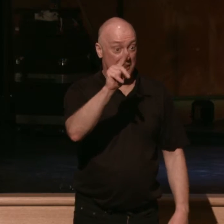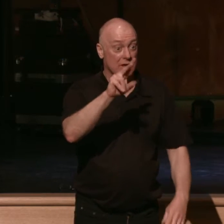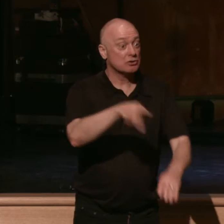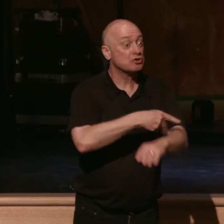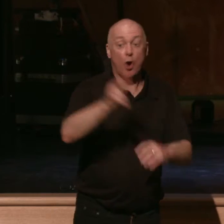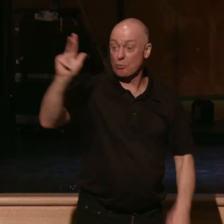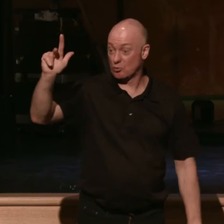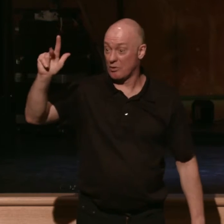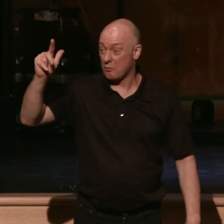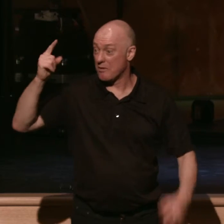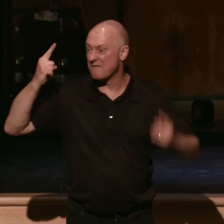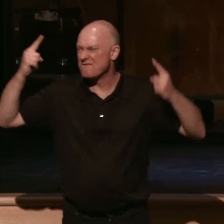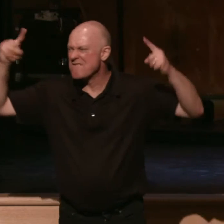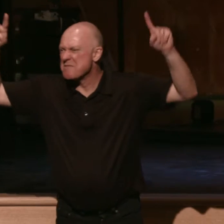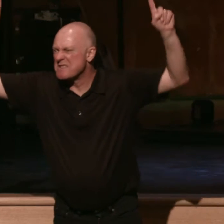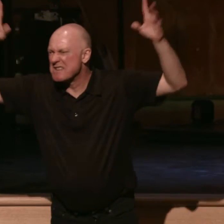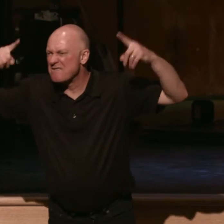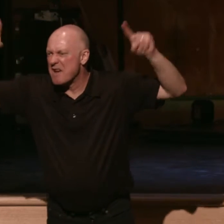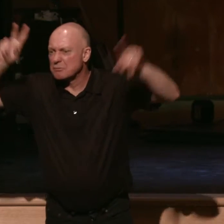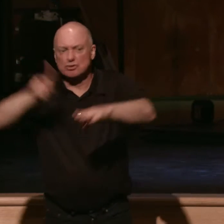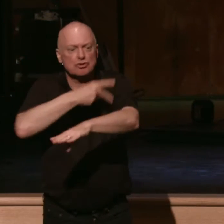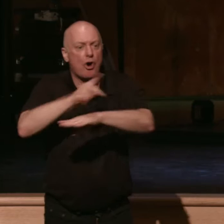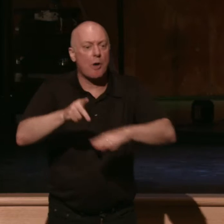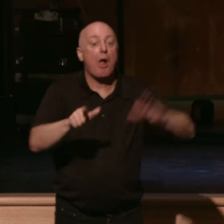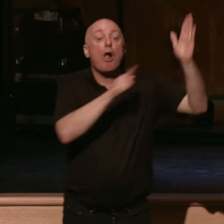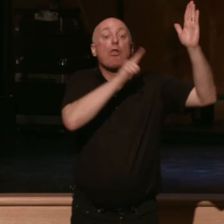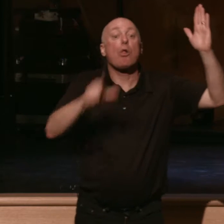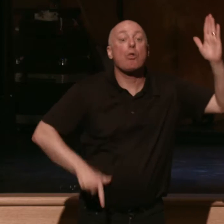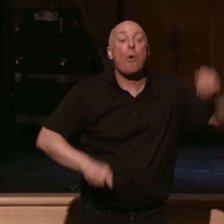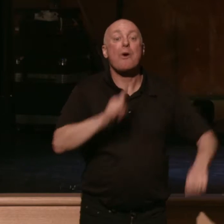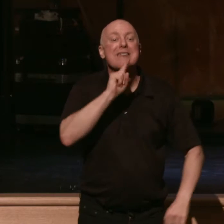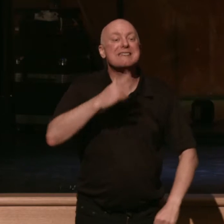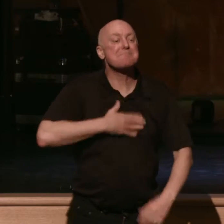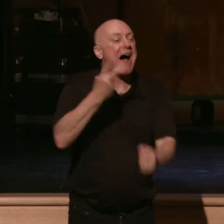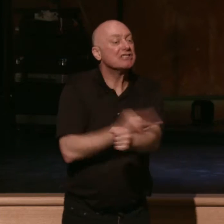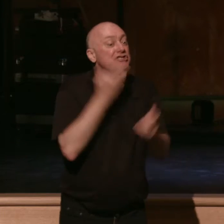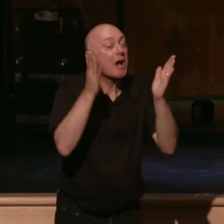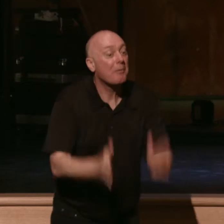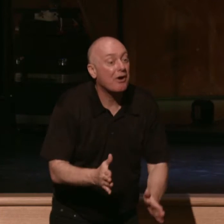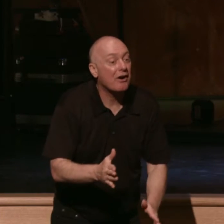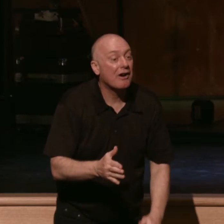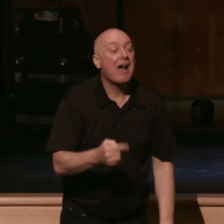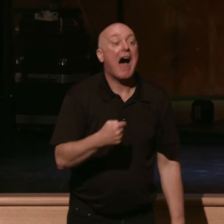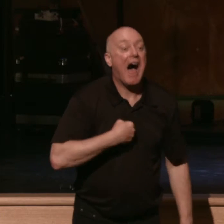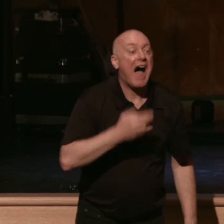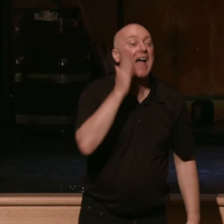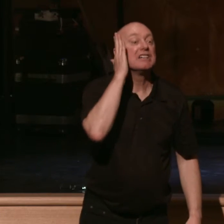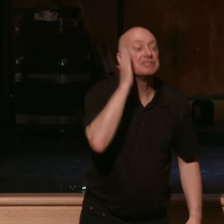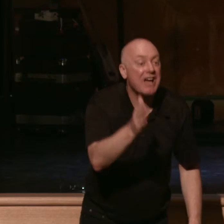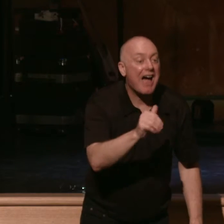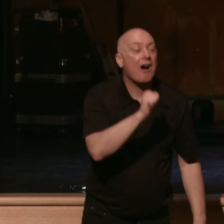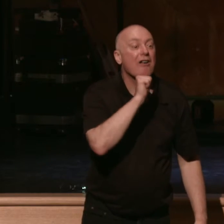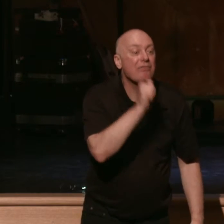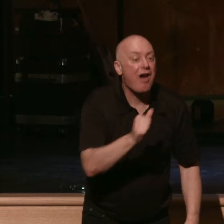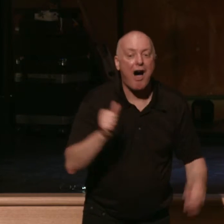psalms in all the Bible and it begins this way. The Lord is my shepherd. I shall not want.